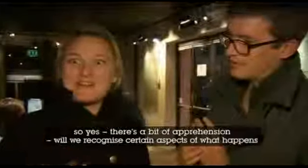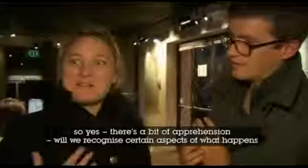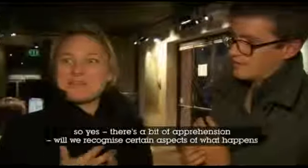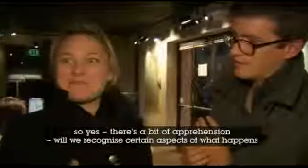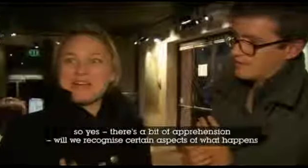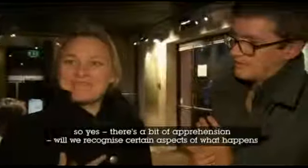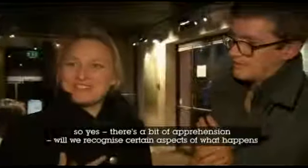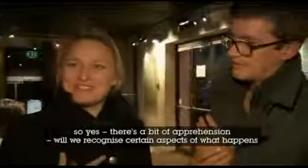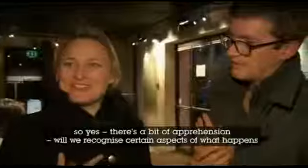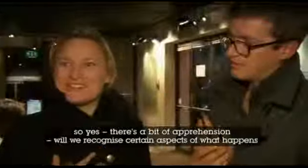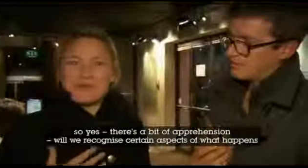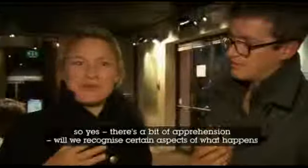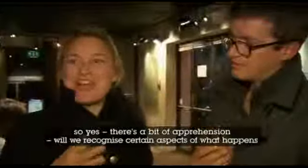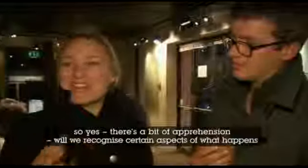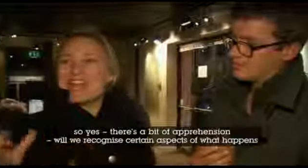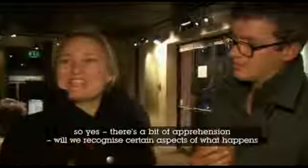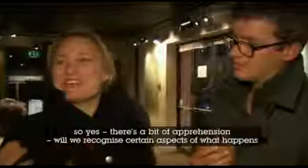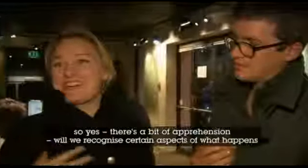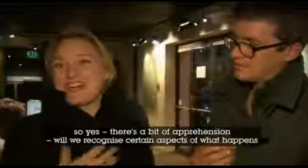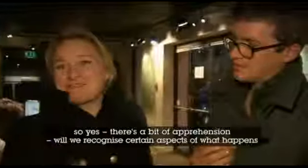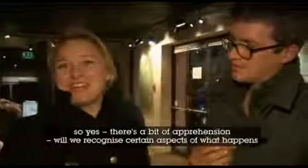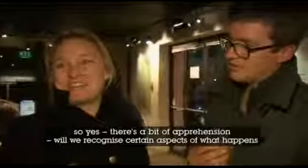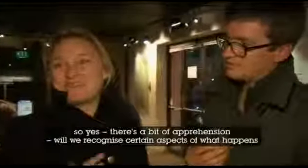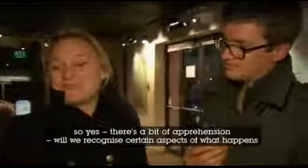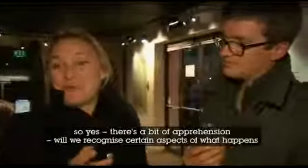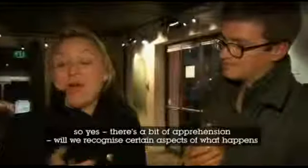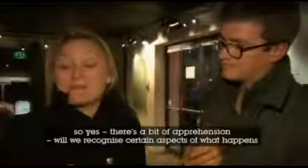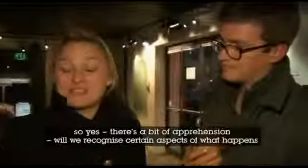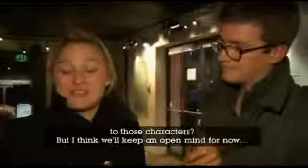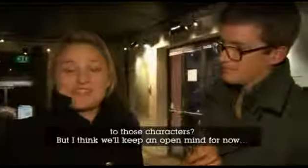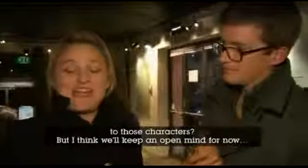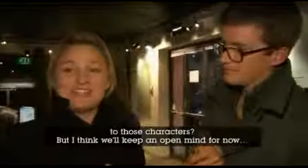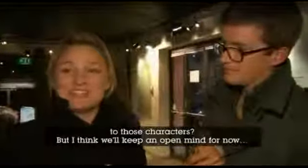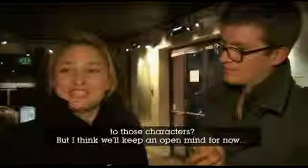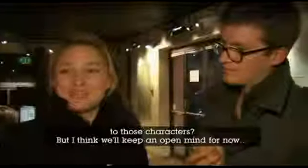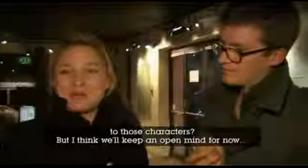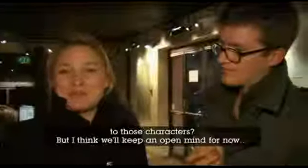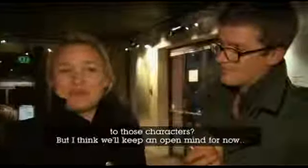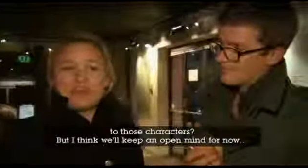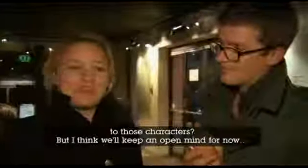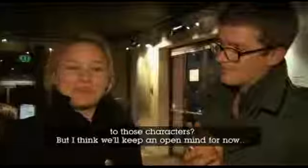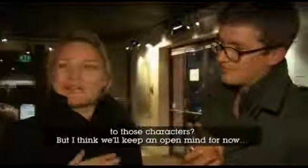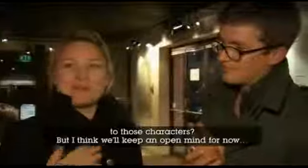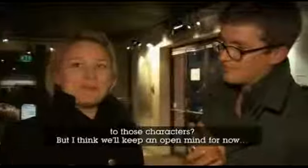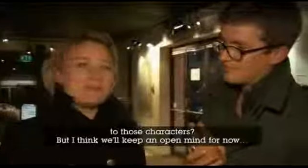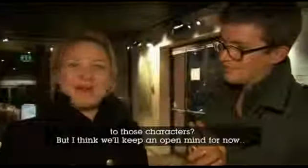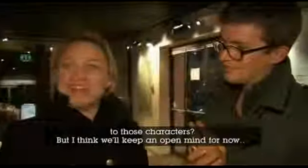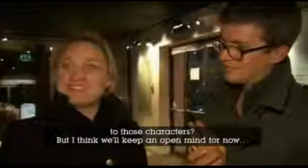bit of apprehension. Will we recognize certain aspects of what happens to those characters? But I think we'll keep an open mind